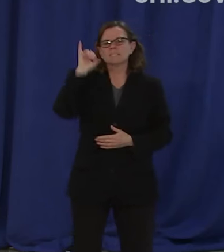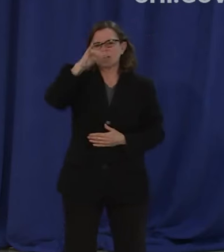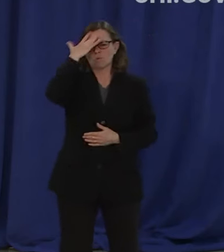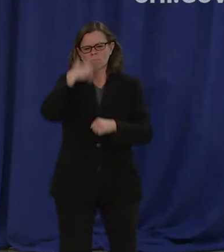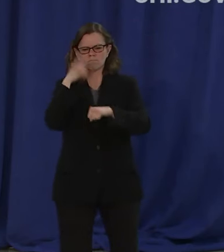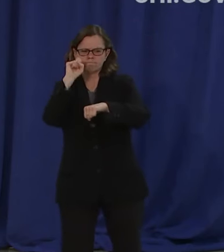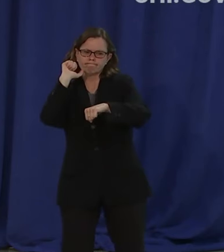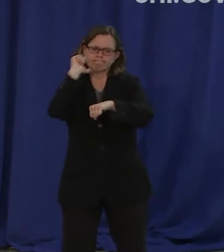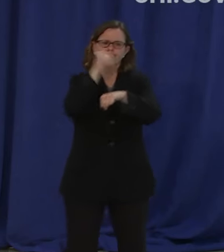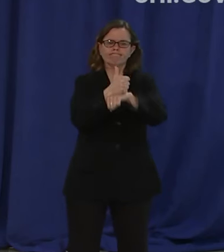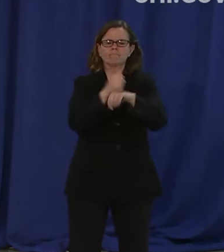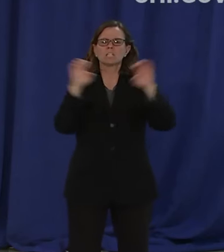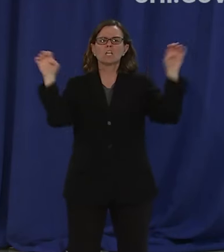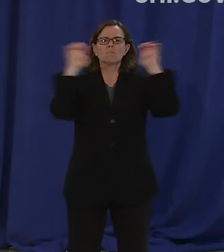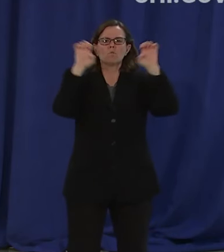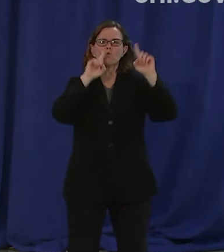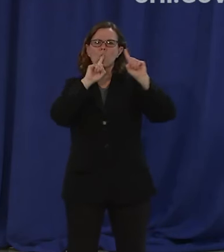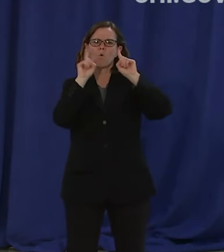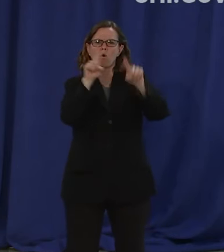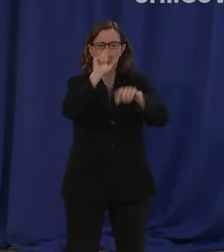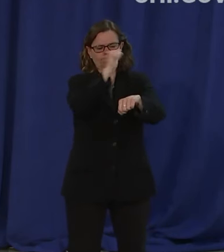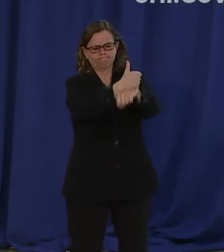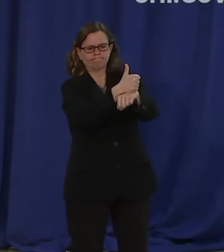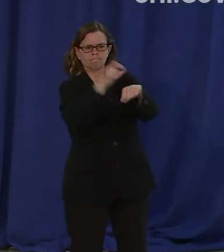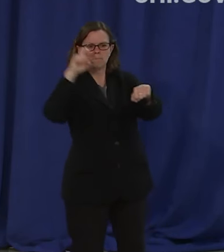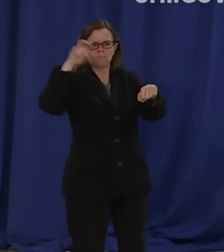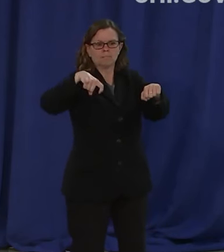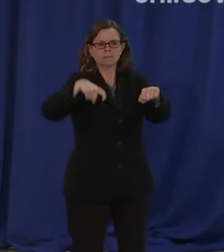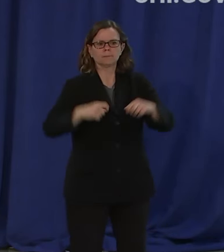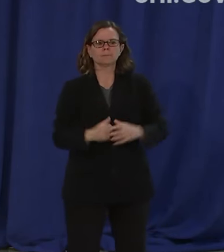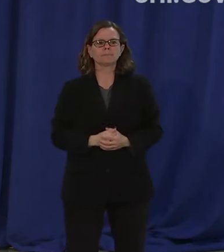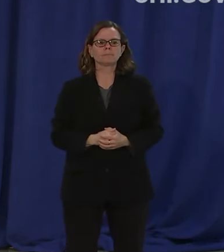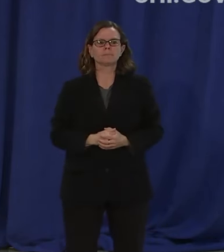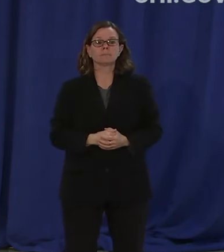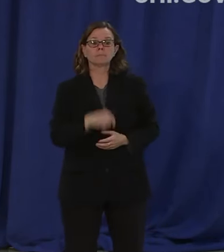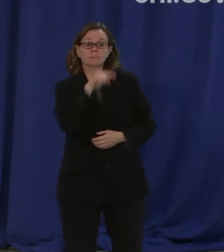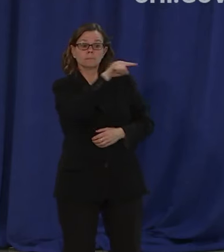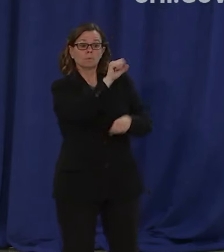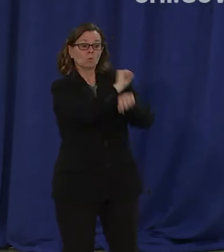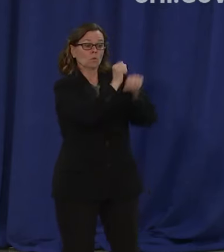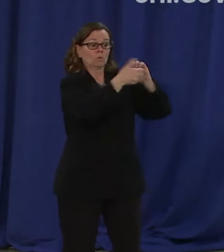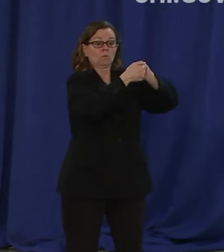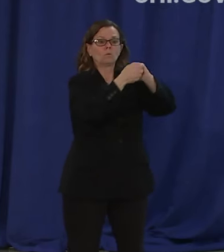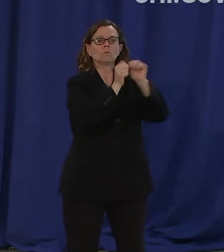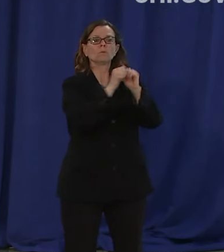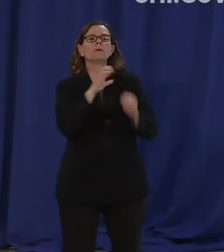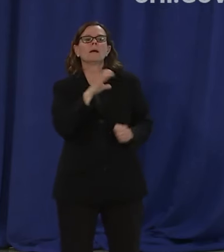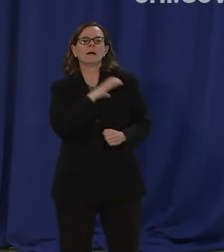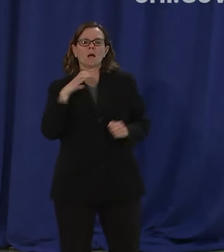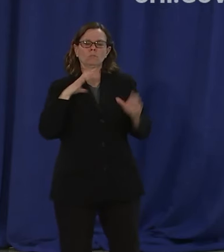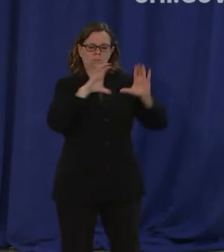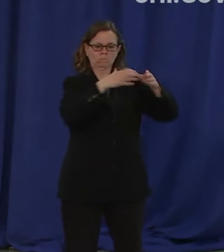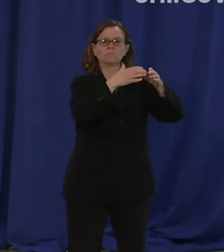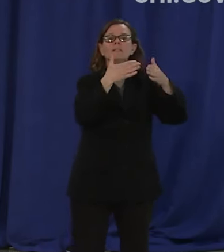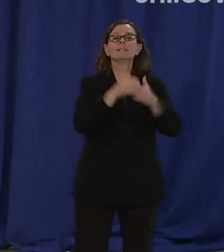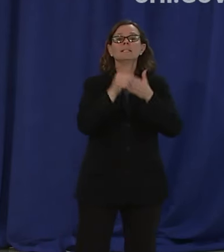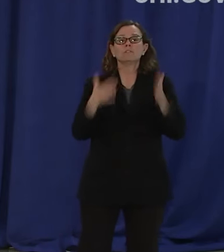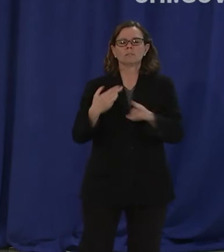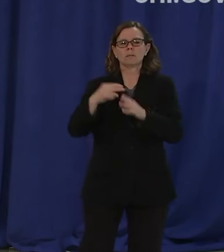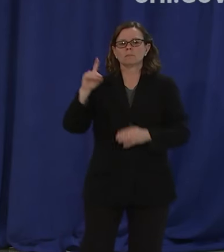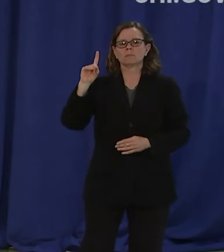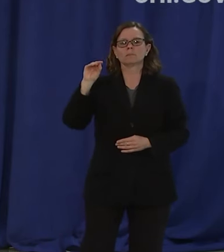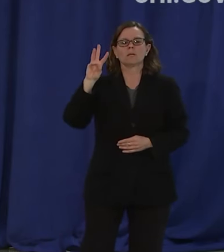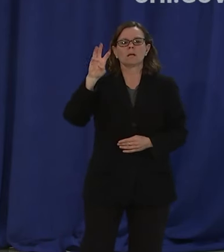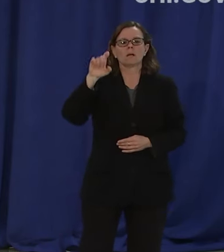Working in partnership with council leadership, particularly Chairman Dowell and floor leader Villegas, this